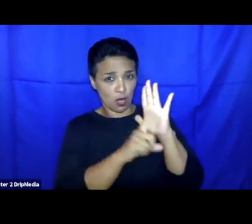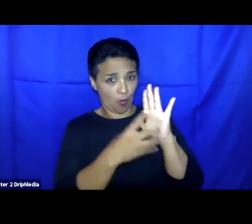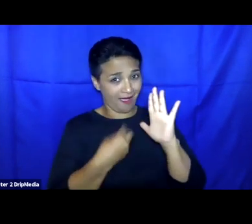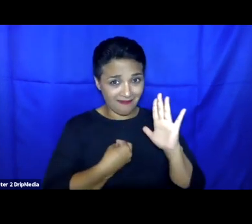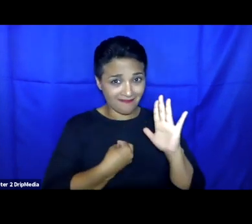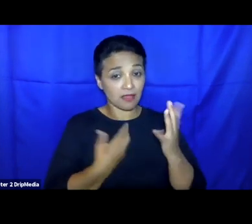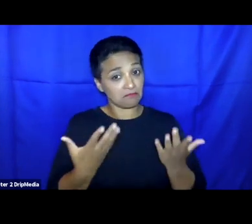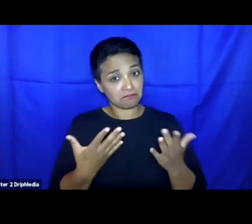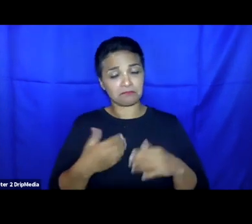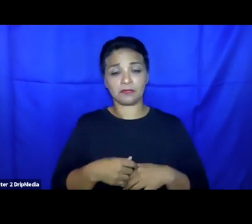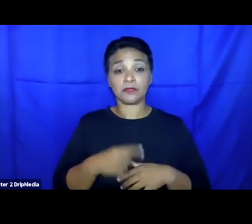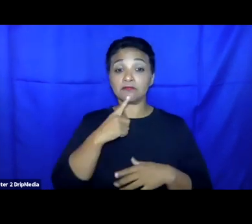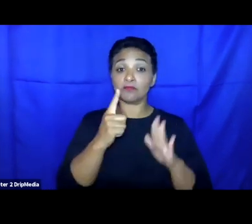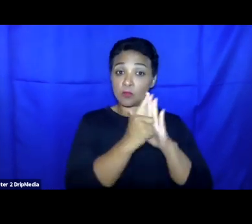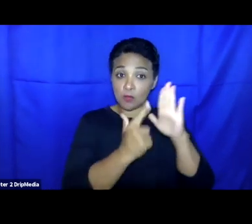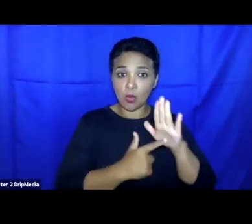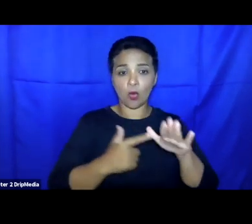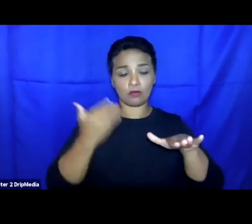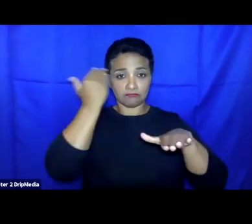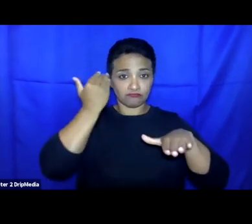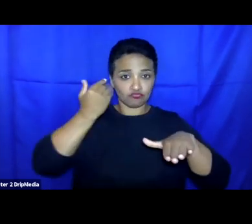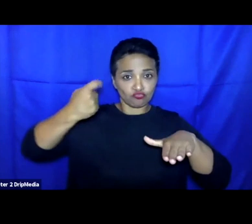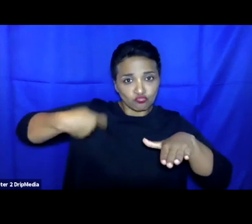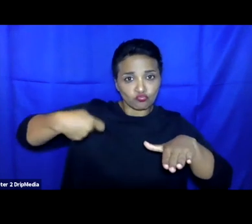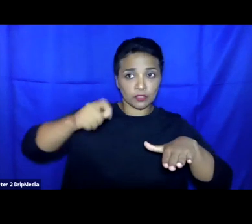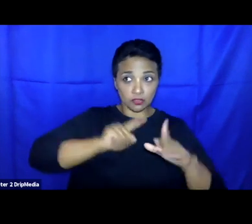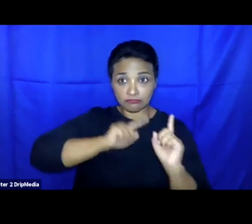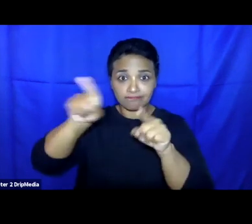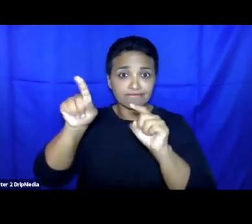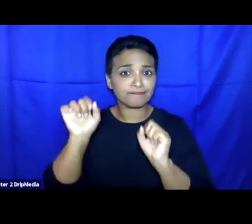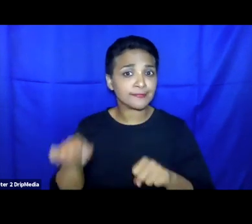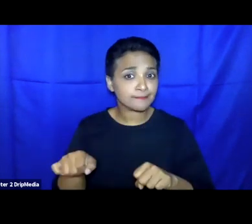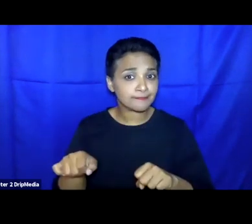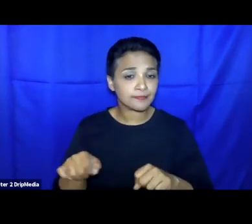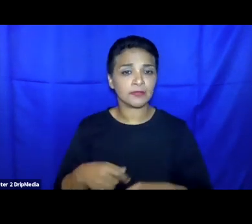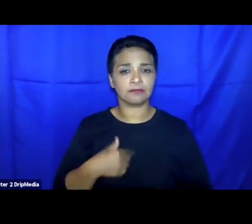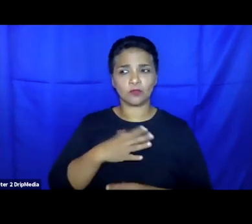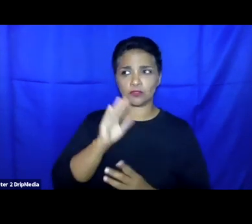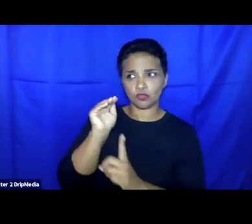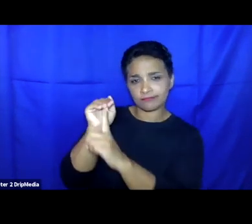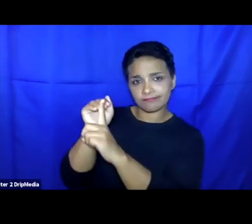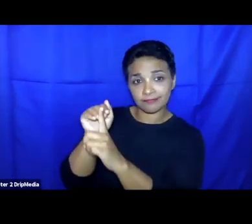litigation has been mentioned. I would like to ask our speaker if they think this could be a way to